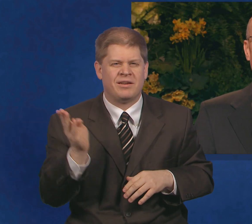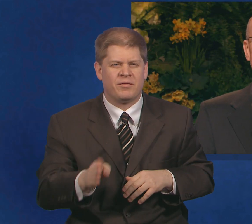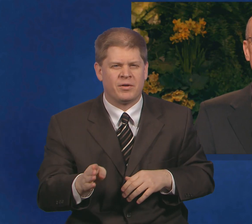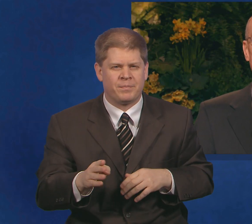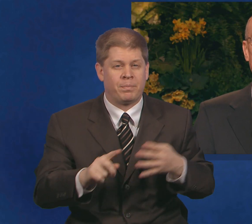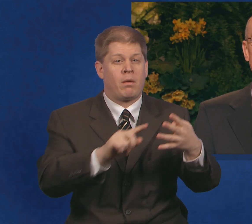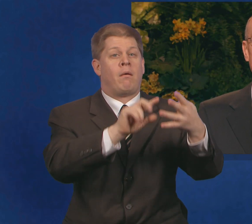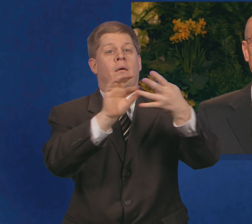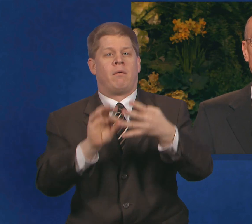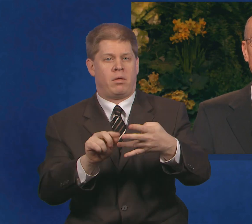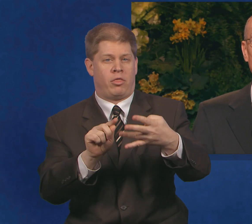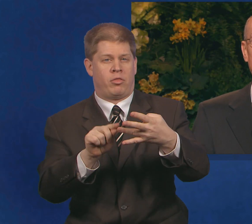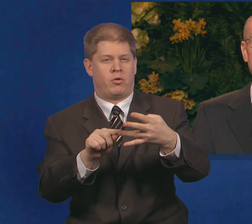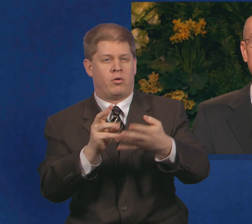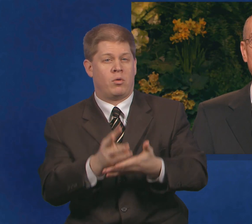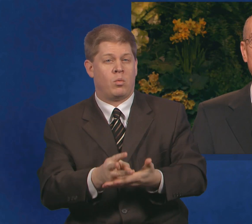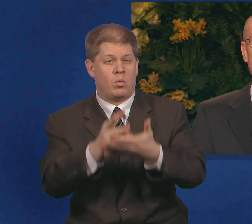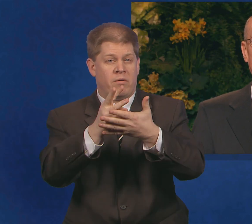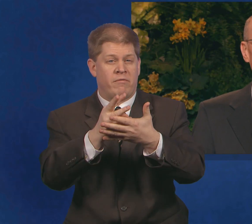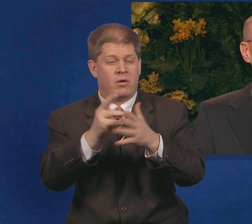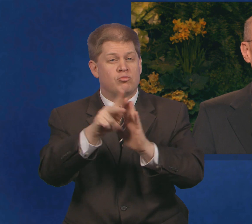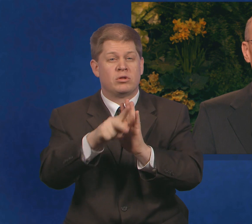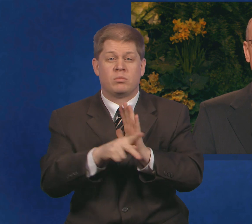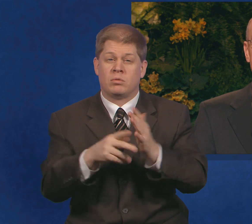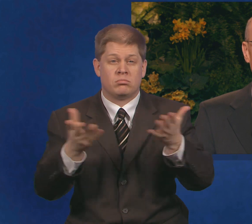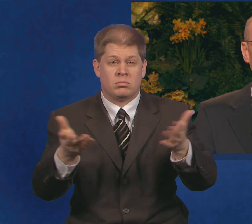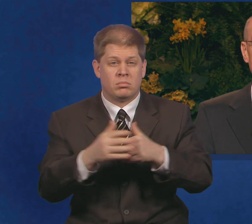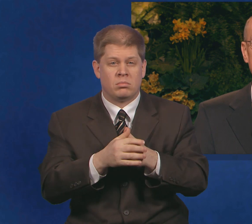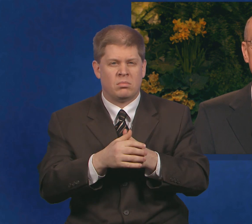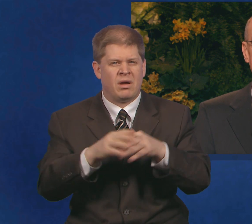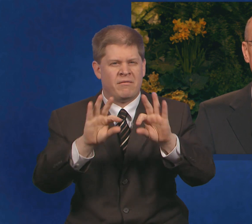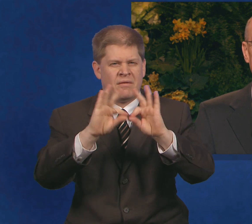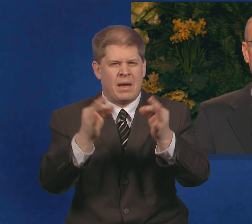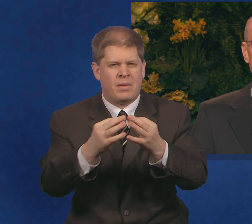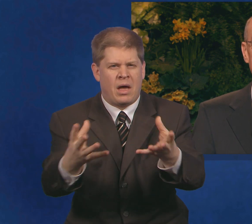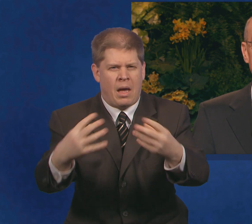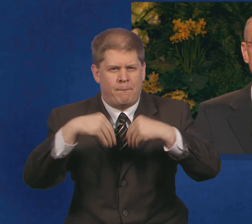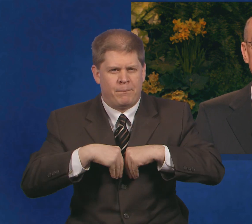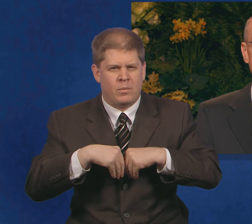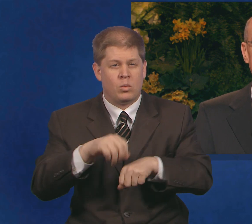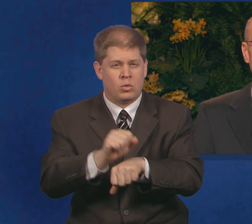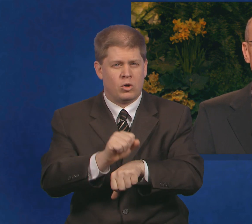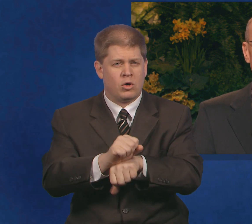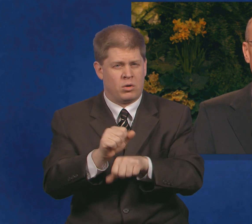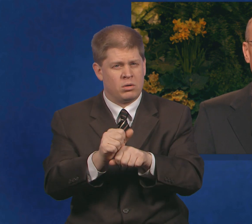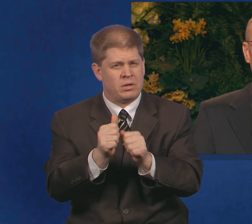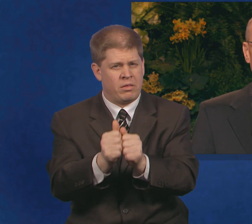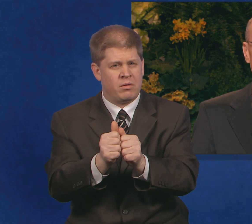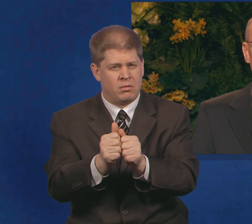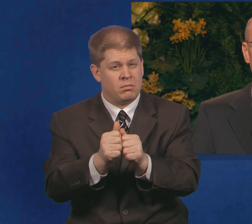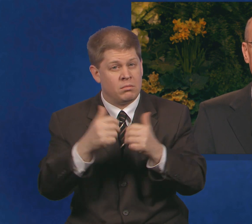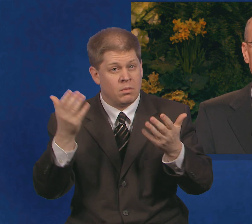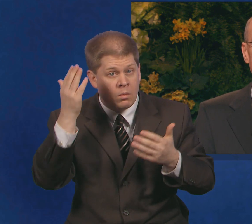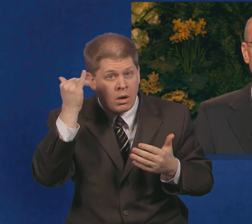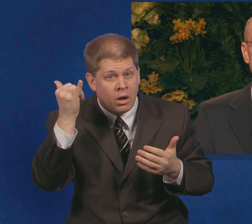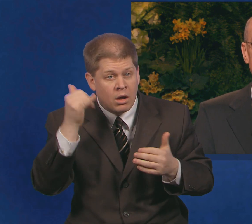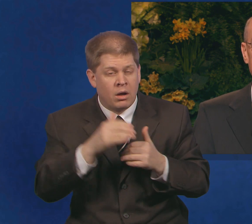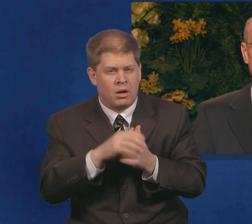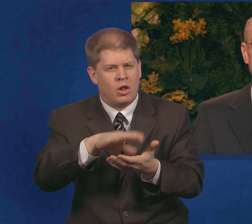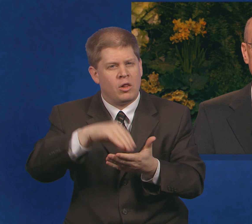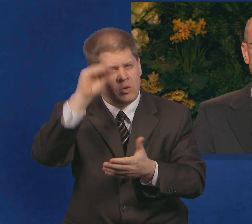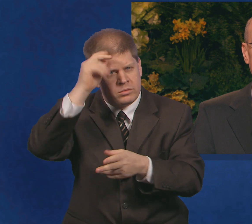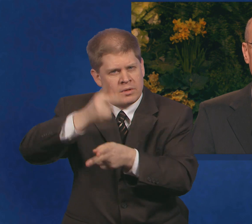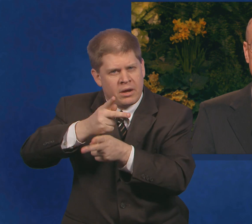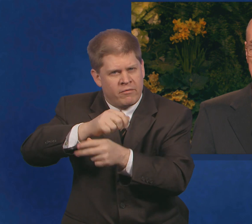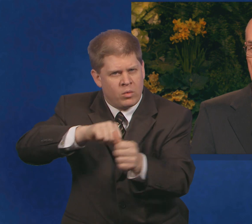principle of action in welfare work for me. Draw your family into the work with you so that they can learn to care for each